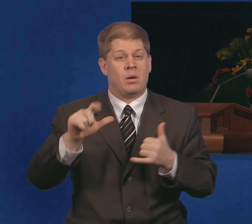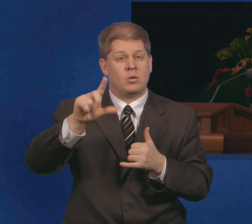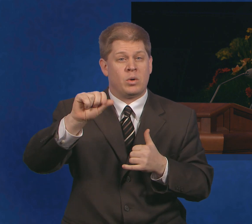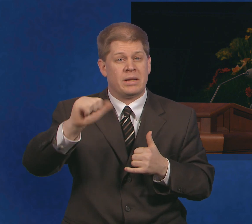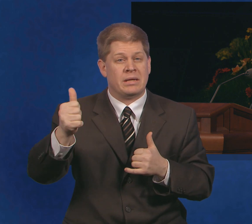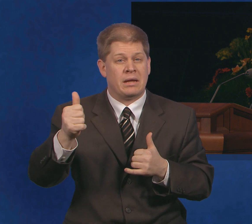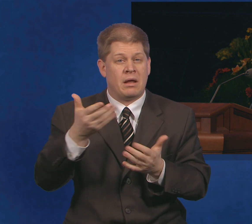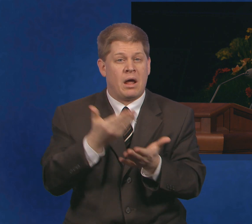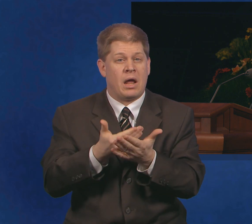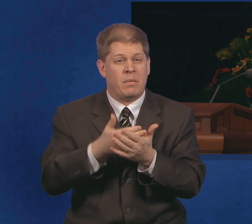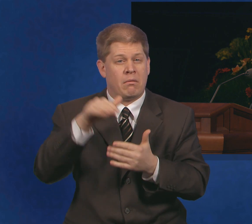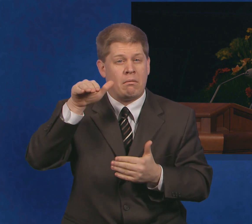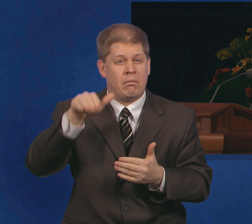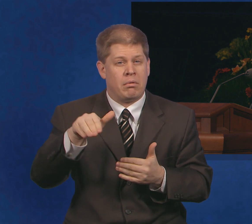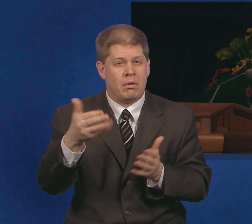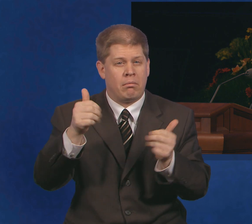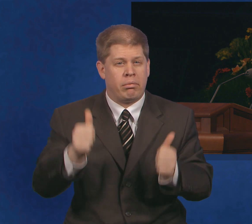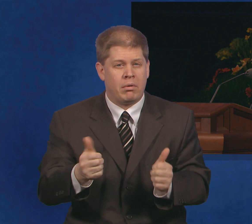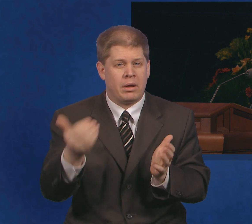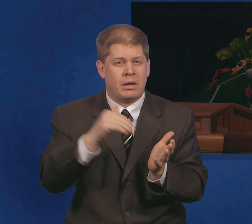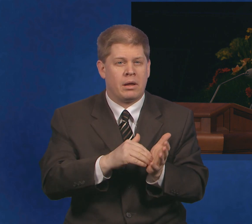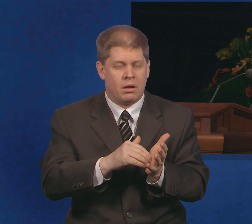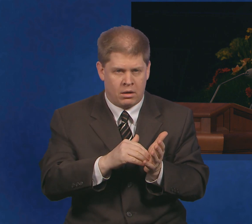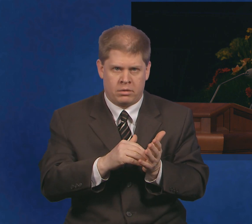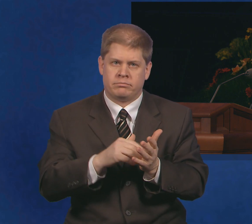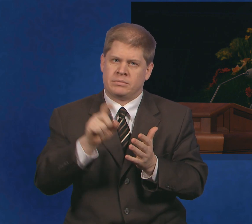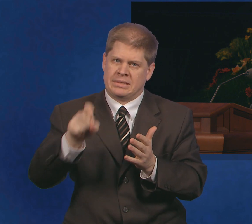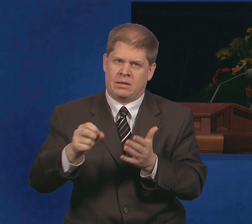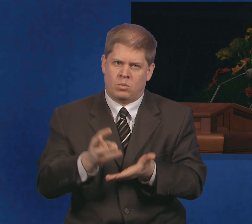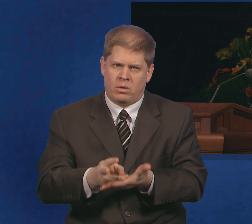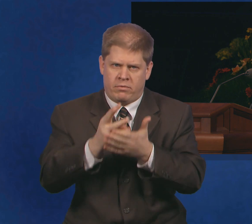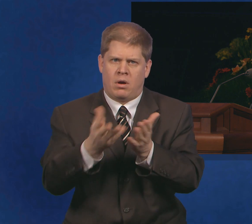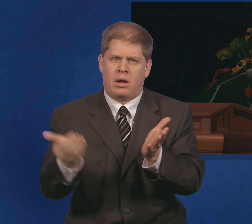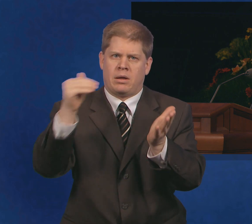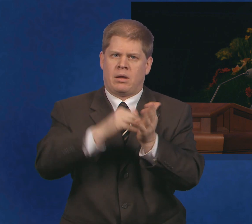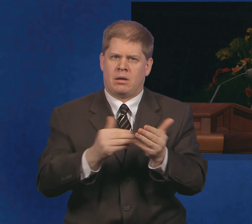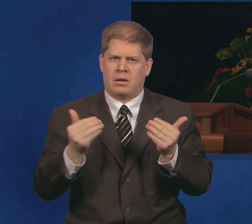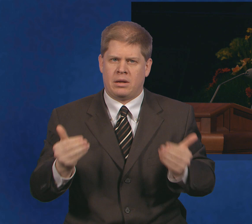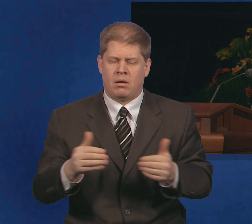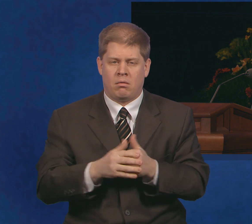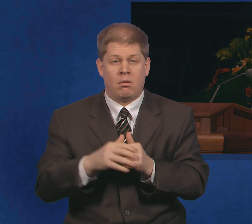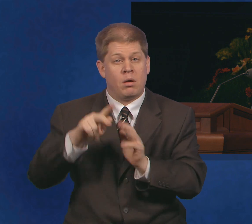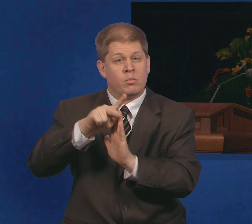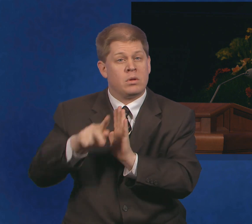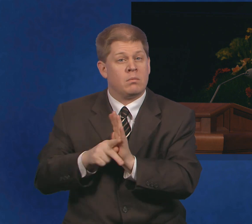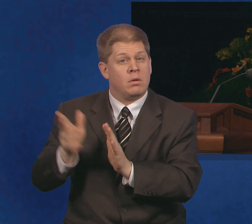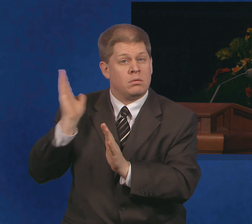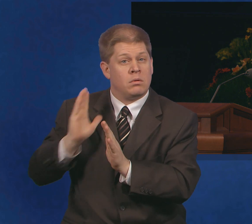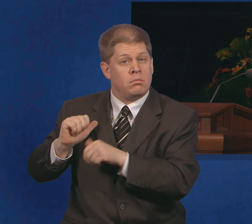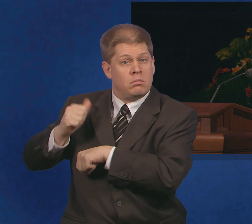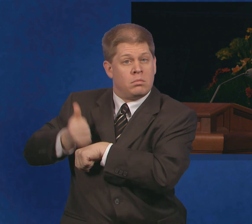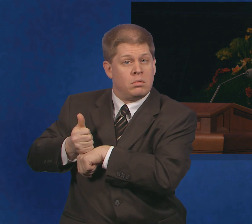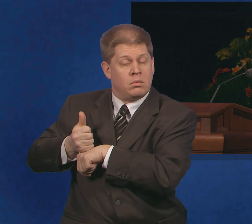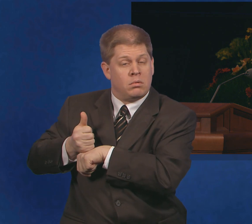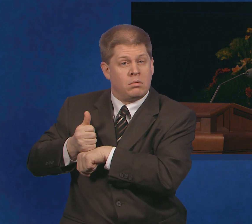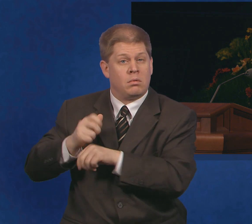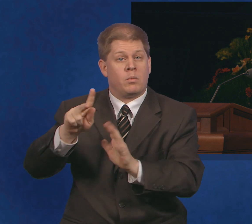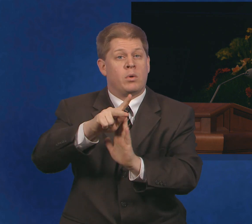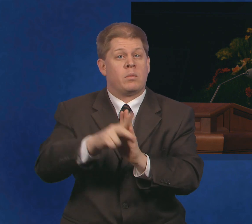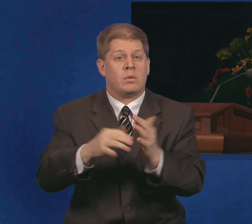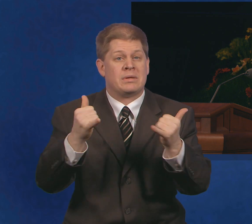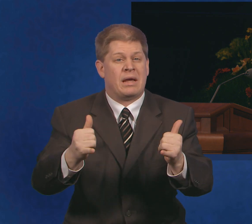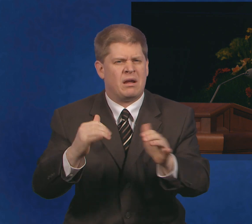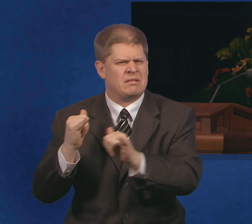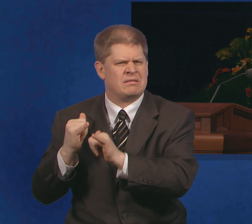as they have and as they will in all times. The principles at the foundation of the Church Welfare